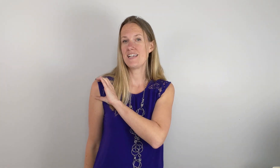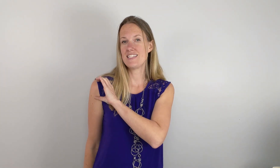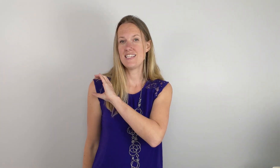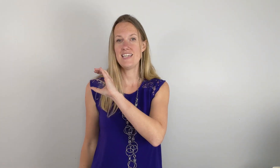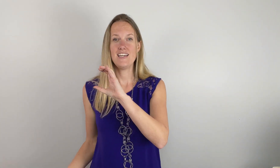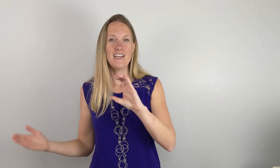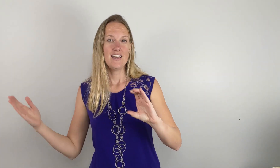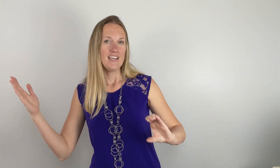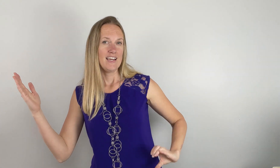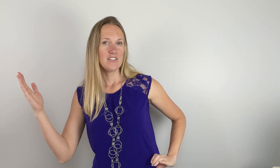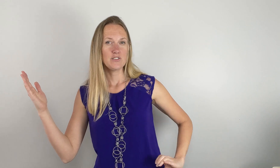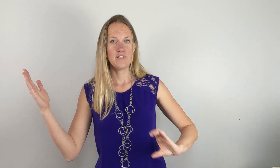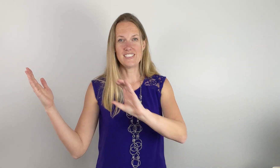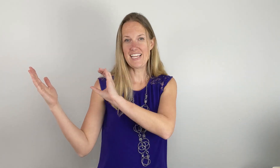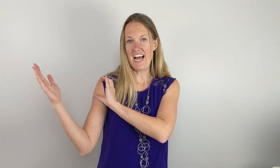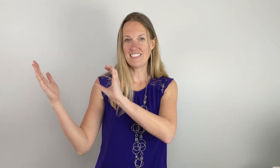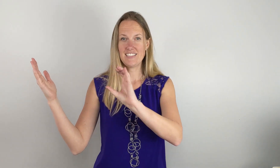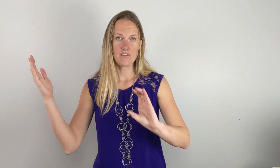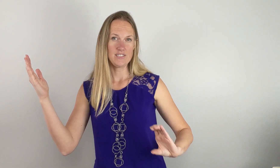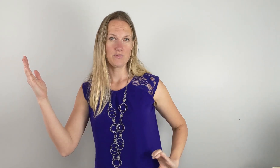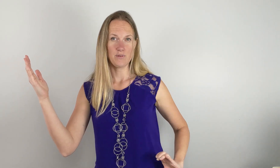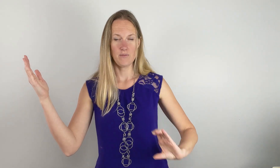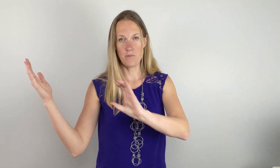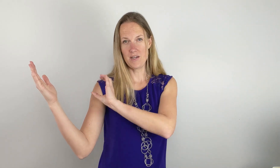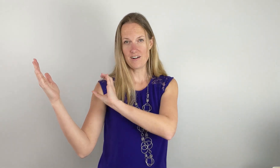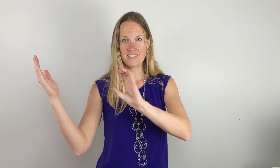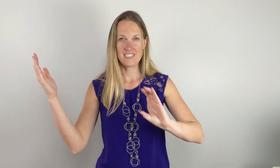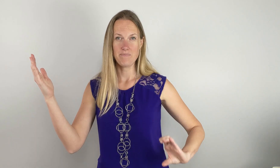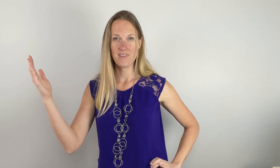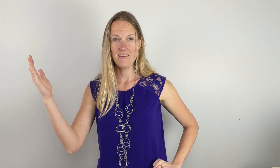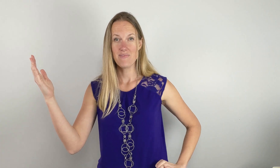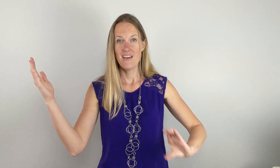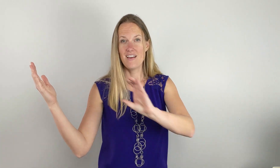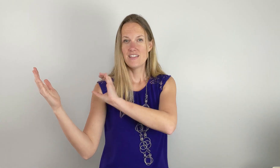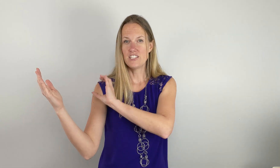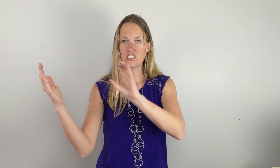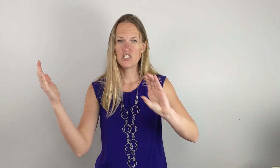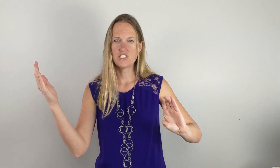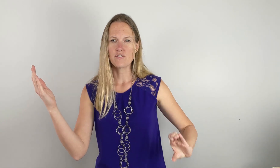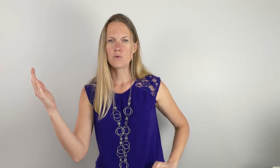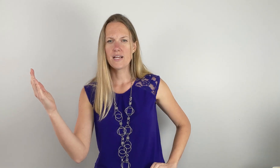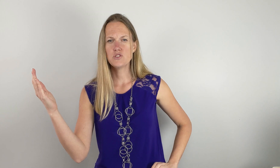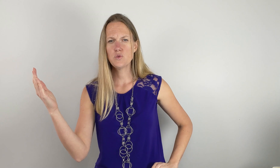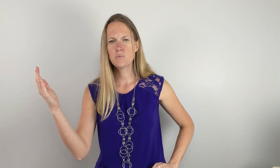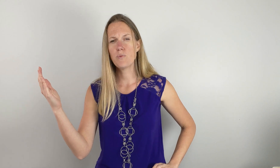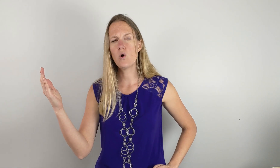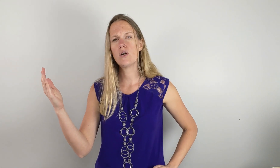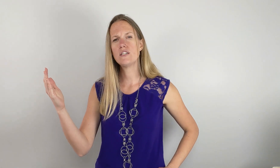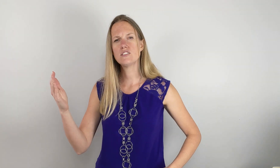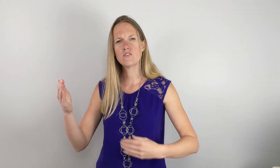that C. And you're doing the sash that Christ would be across him. Okay. And the church of Christ was born. So